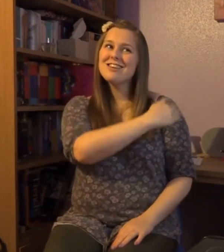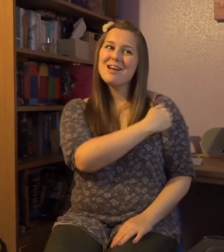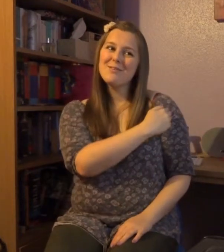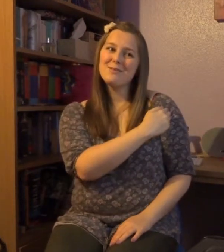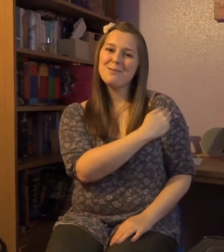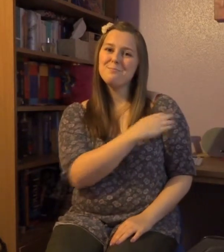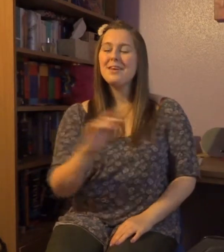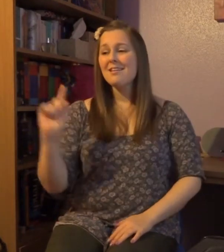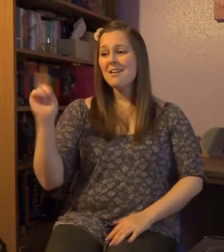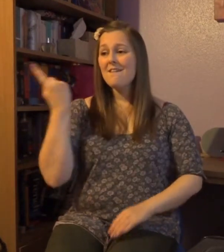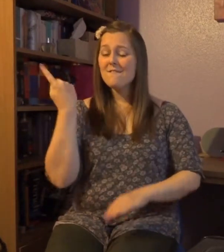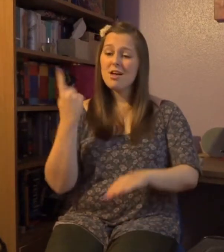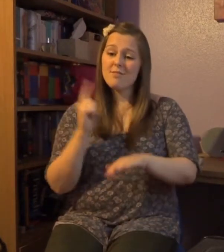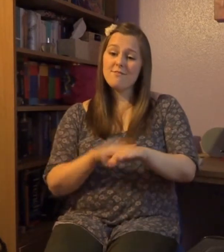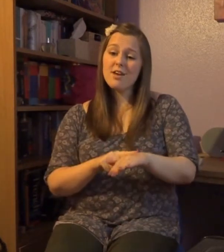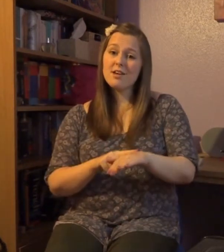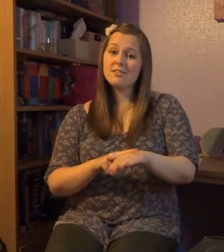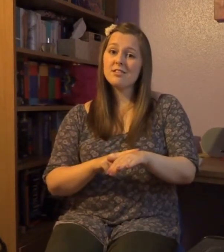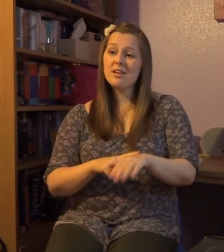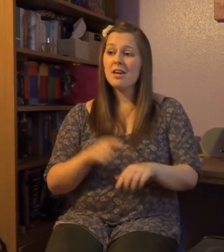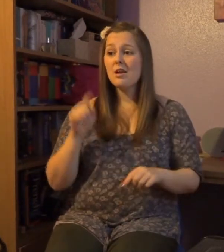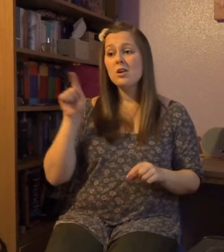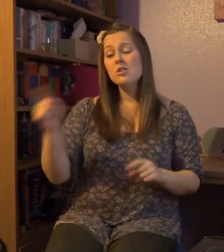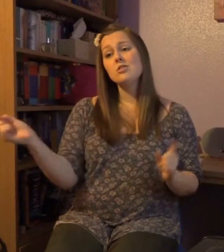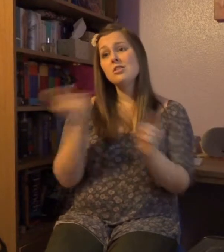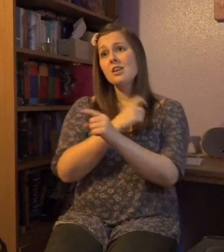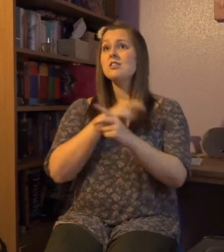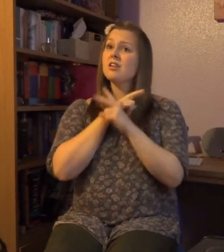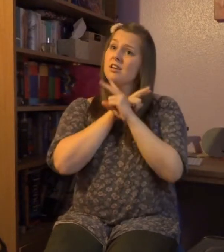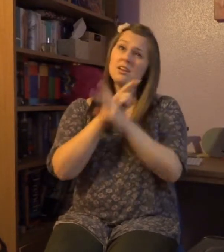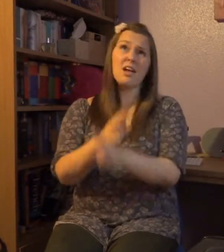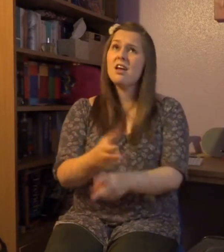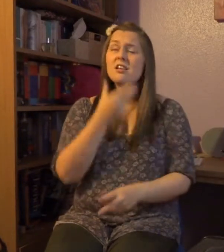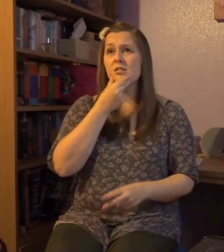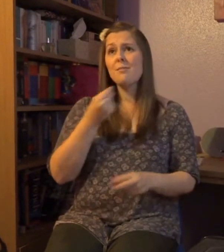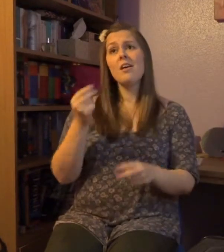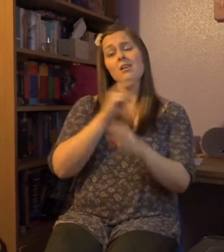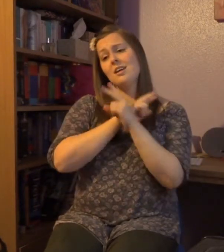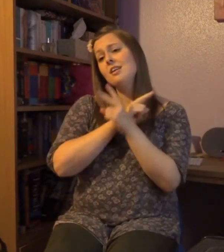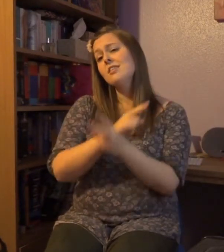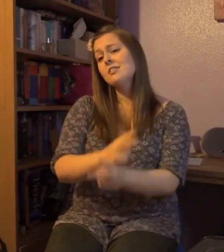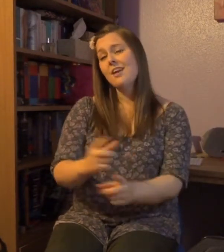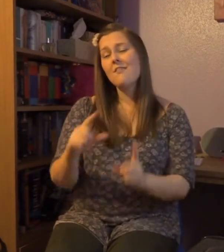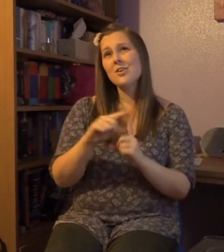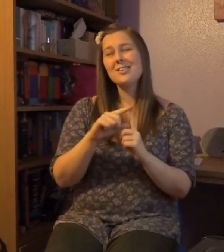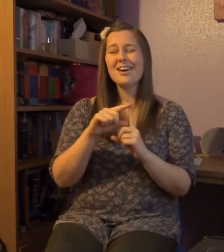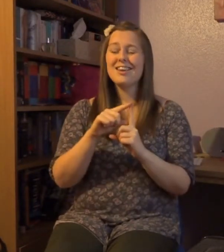arm around me for the first time You made a rebel of a careless man's careful daughter